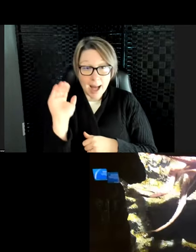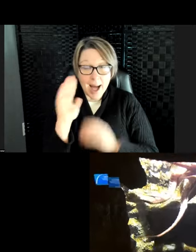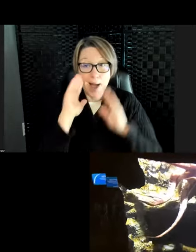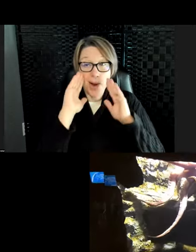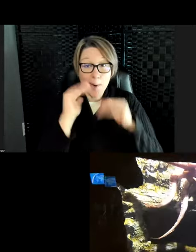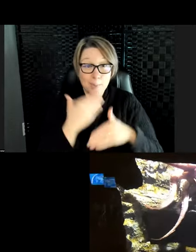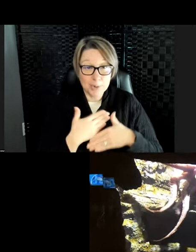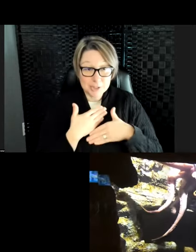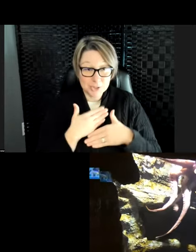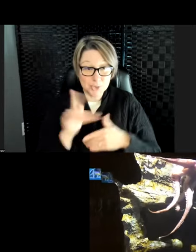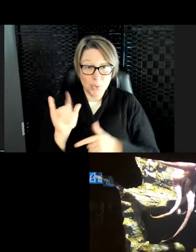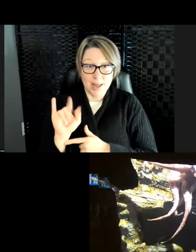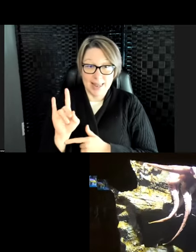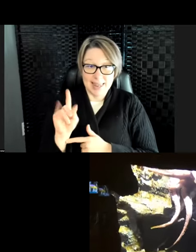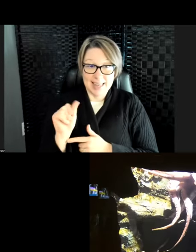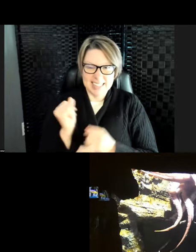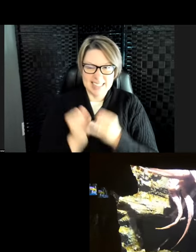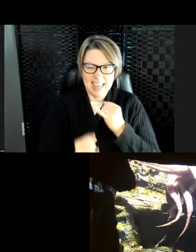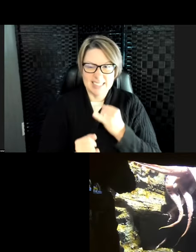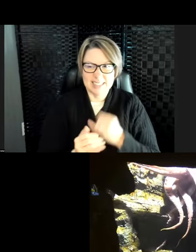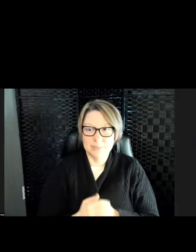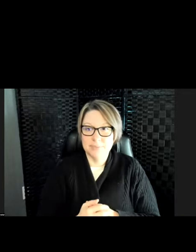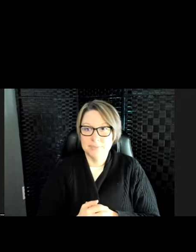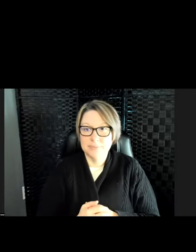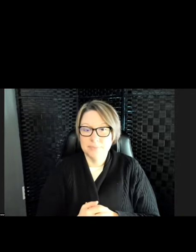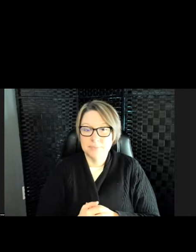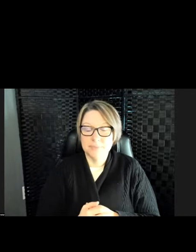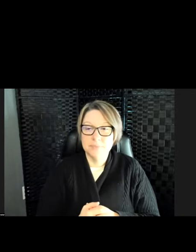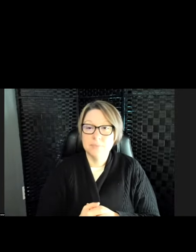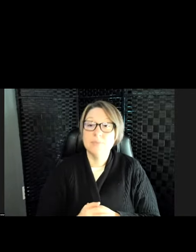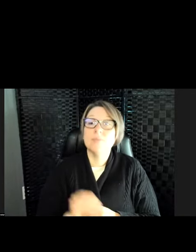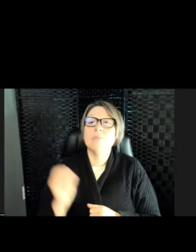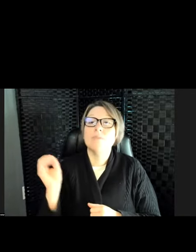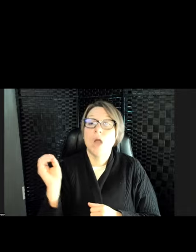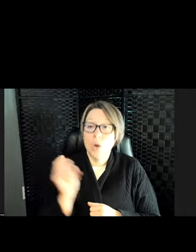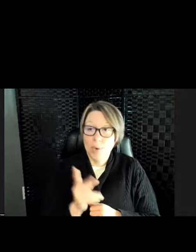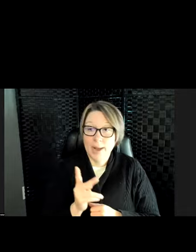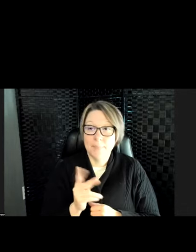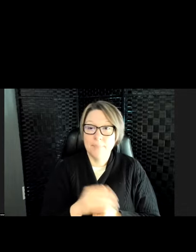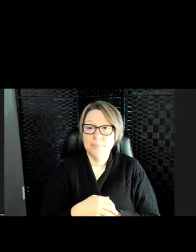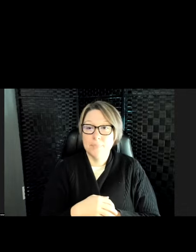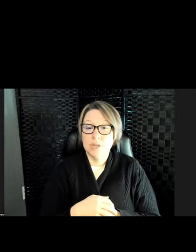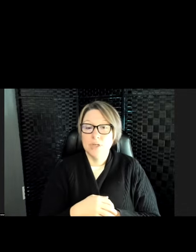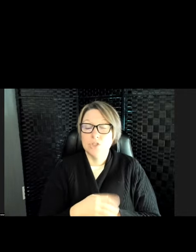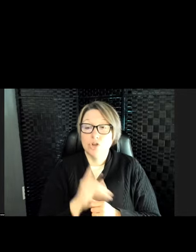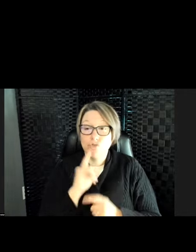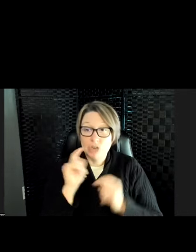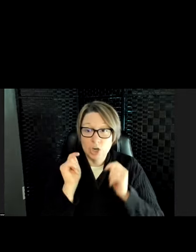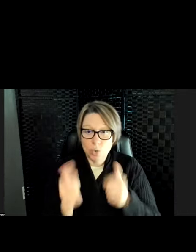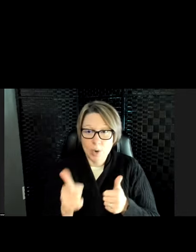has to show you all. Six feet long. Yeah. All right. So real quick, this guy is not endangered, but he